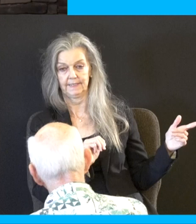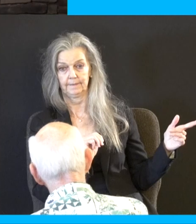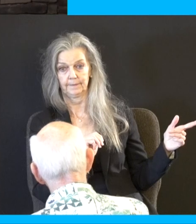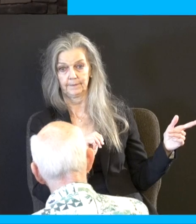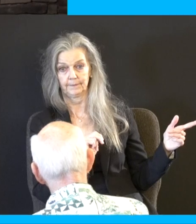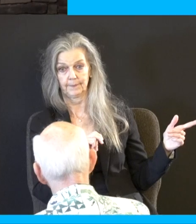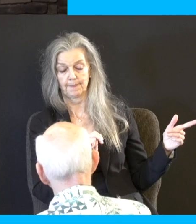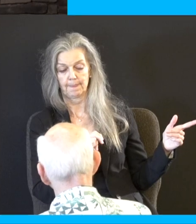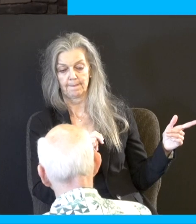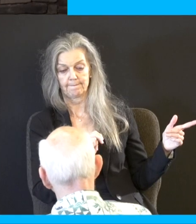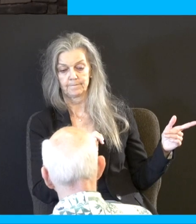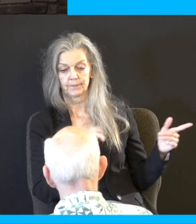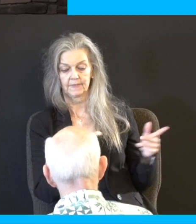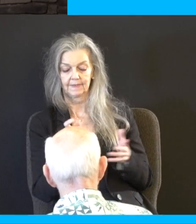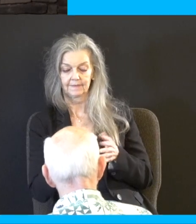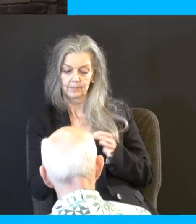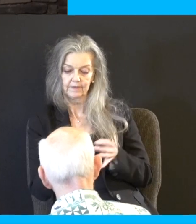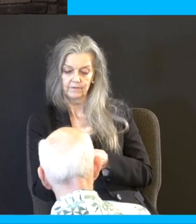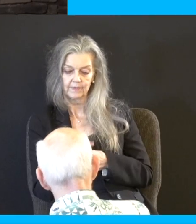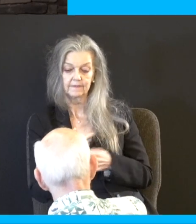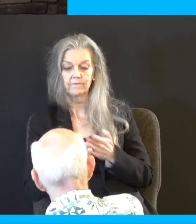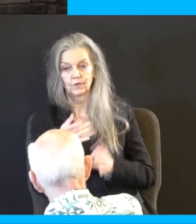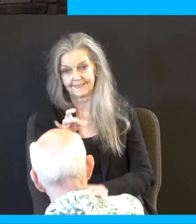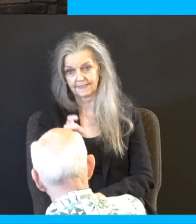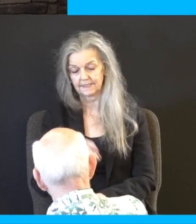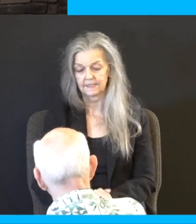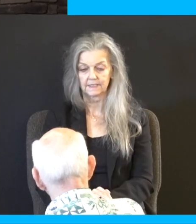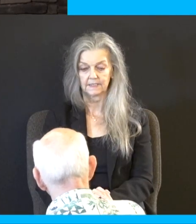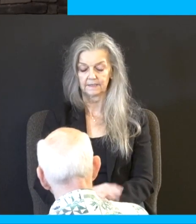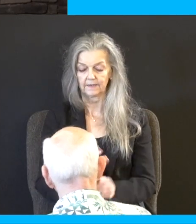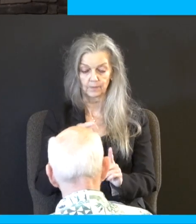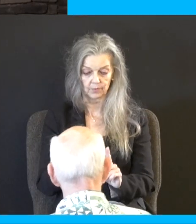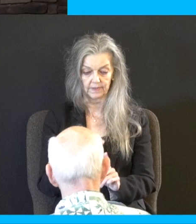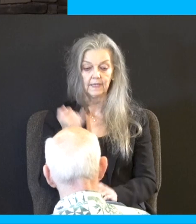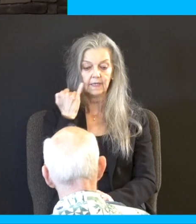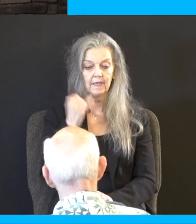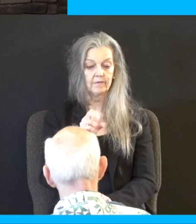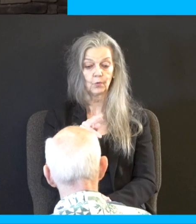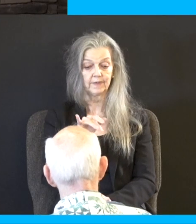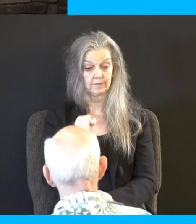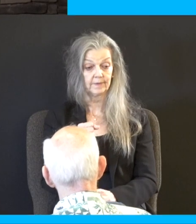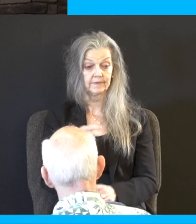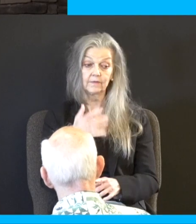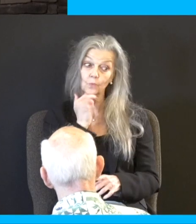Deals with a few issues. And then verse 18 gets to the point. If Onesimus has wronged you, let me help you out. He did.